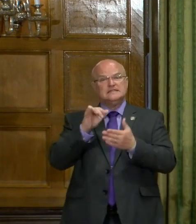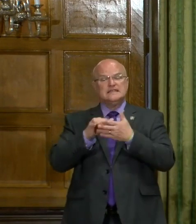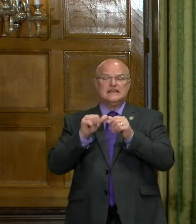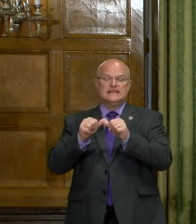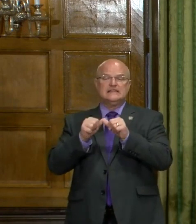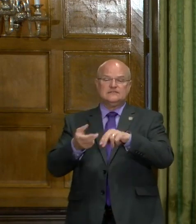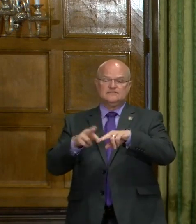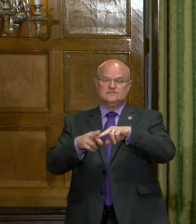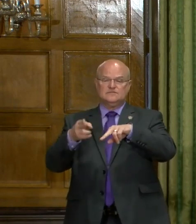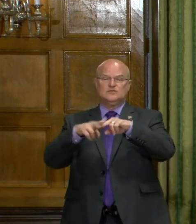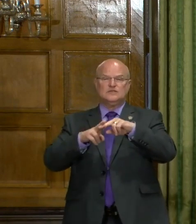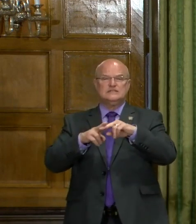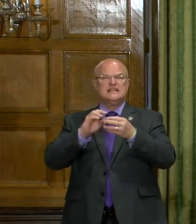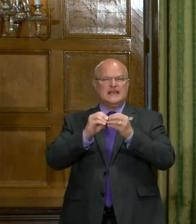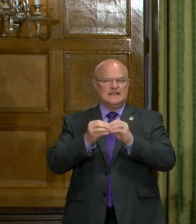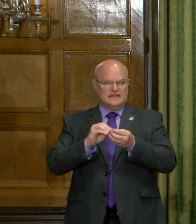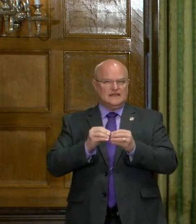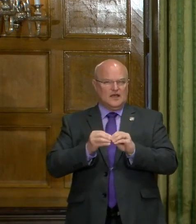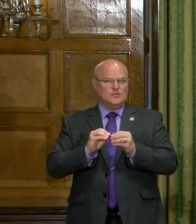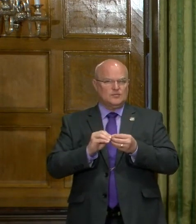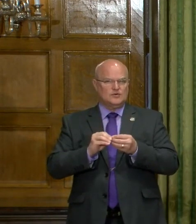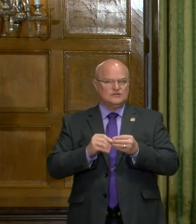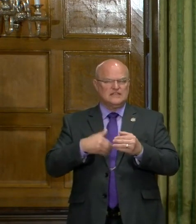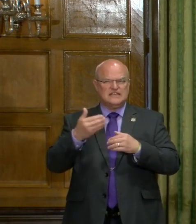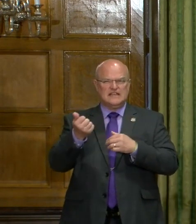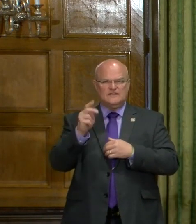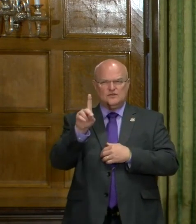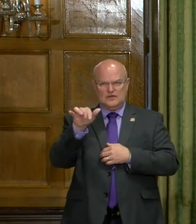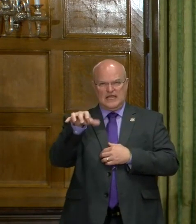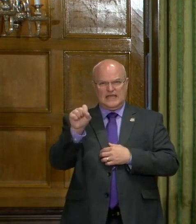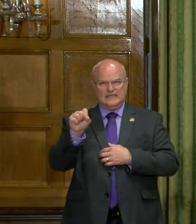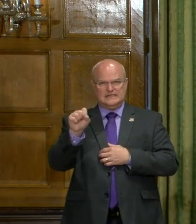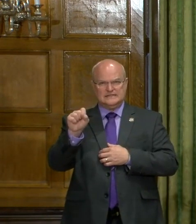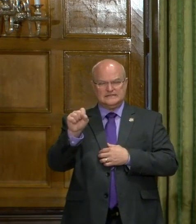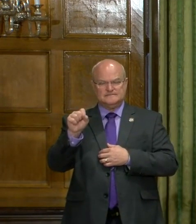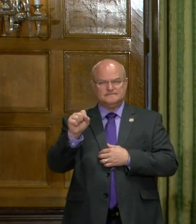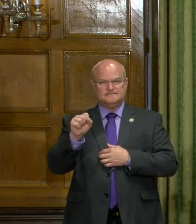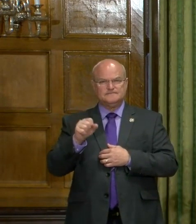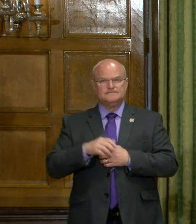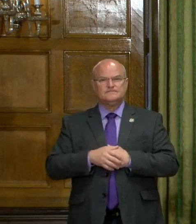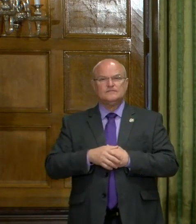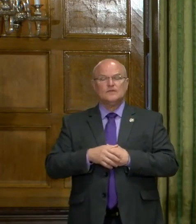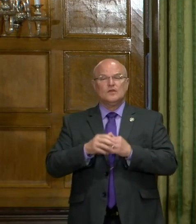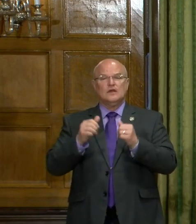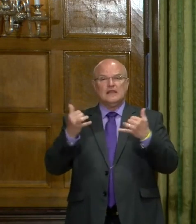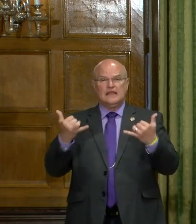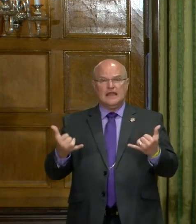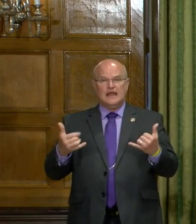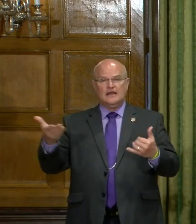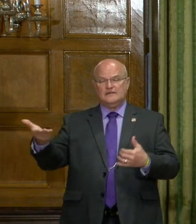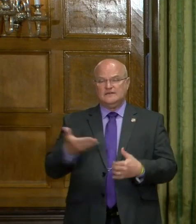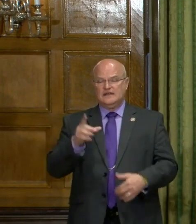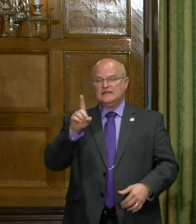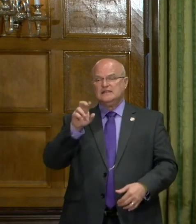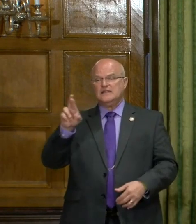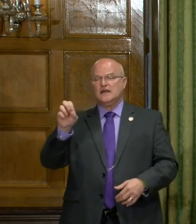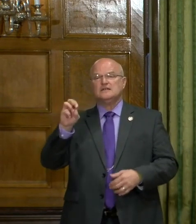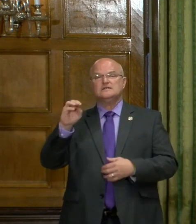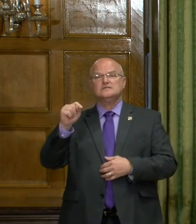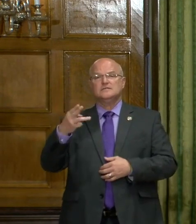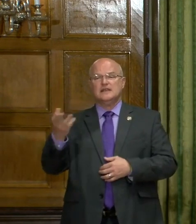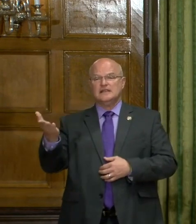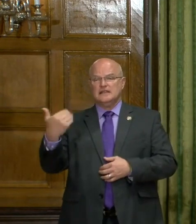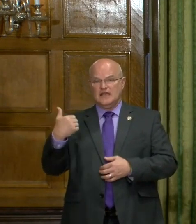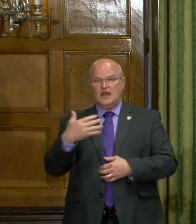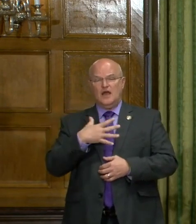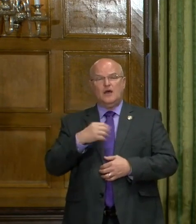continued increase in the numbers in the next couple of days, I would expect. With that, I invite Dr. Smith to